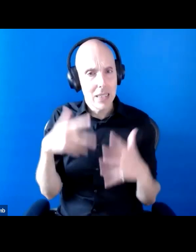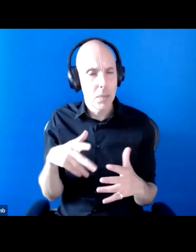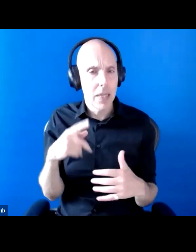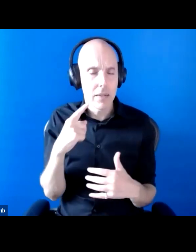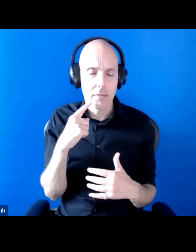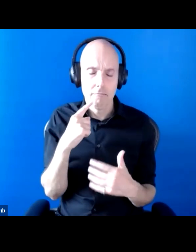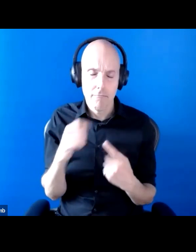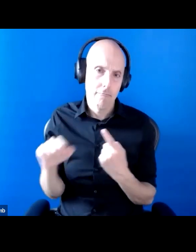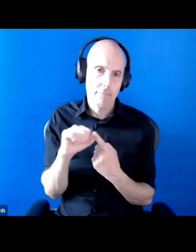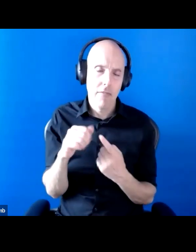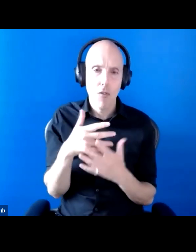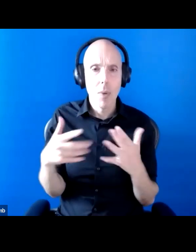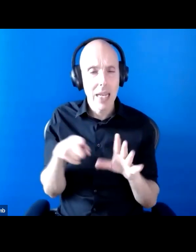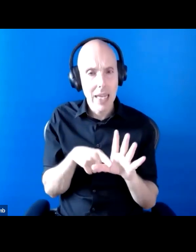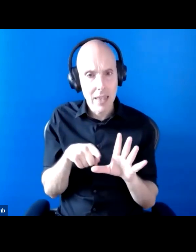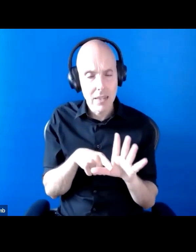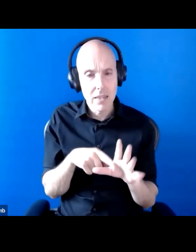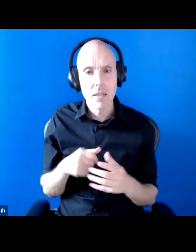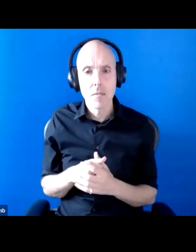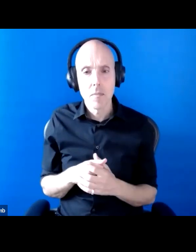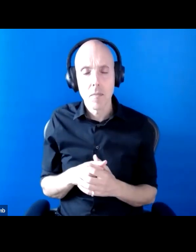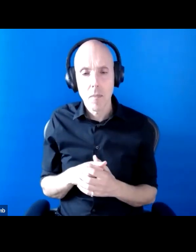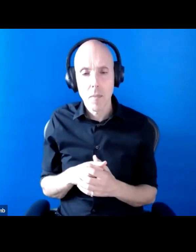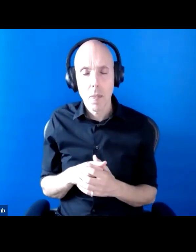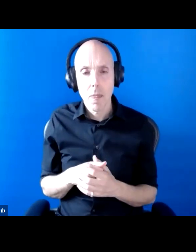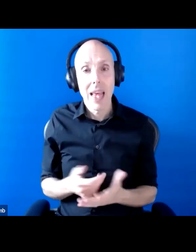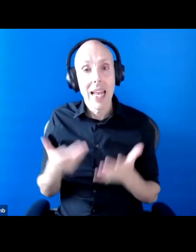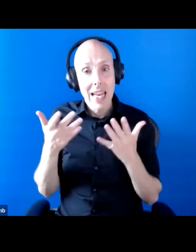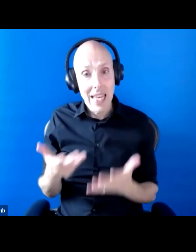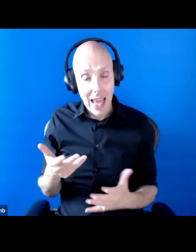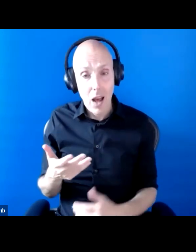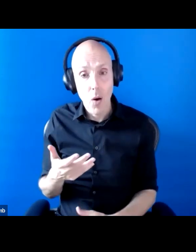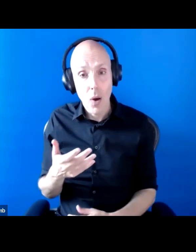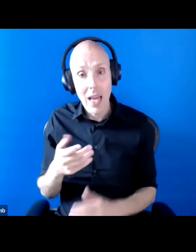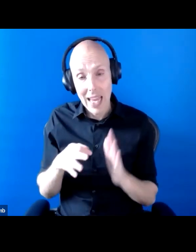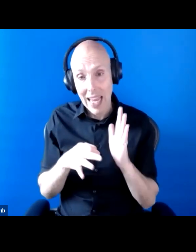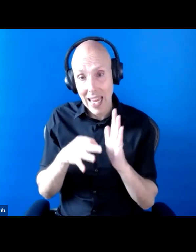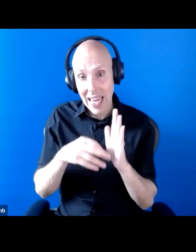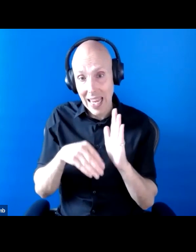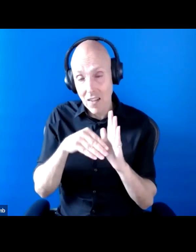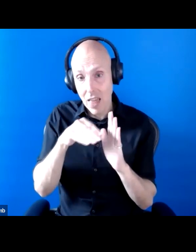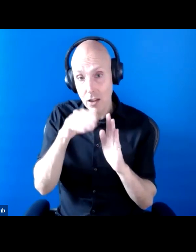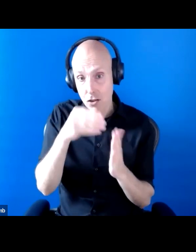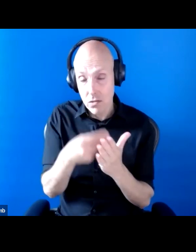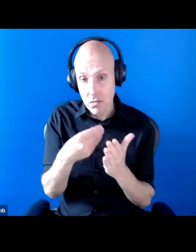have inflation running at 9.4% and food inflation running at 10%,